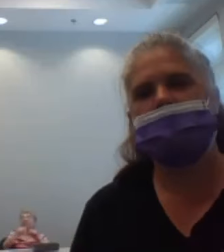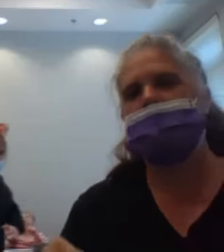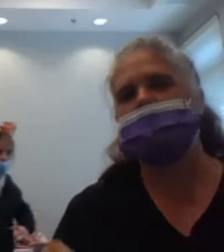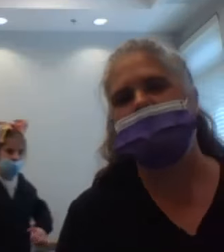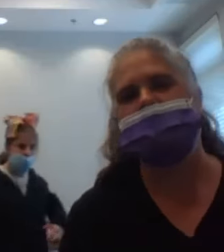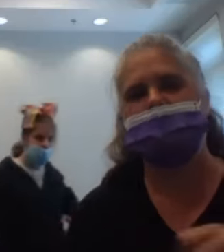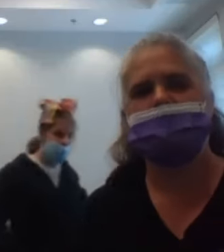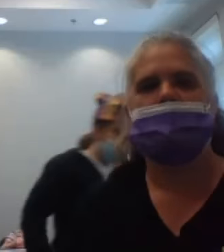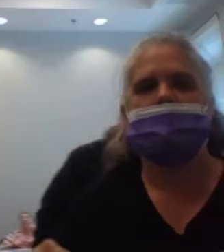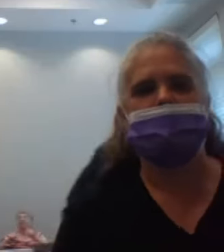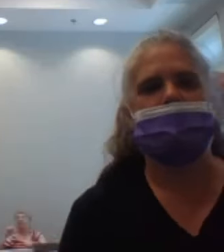19, 20.